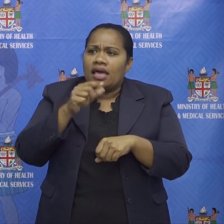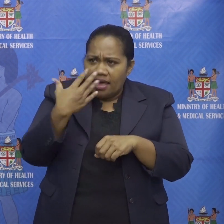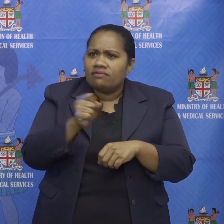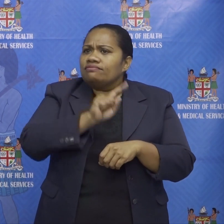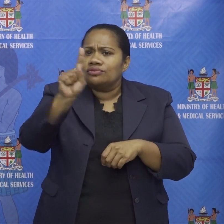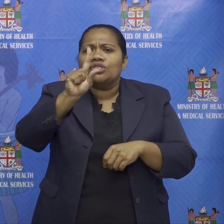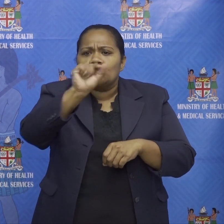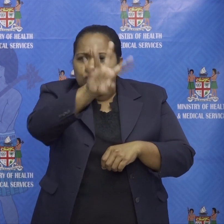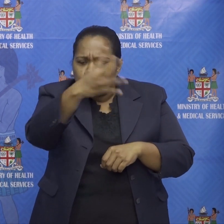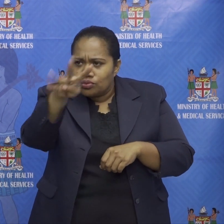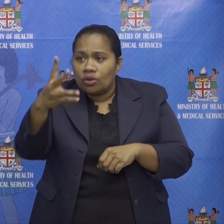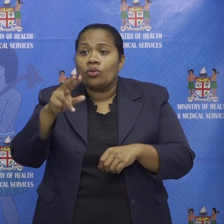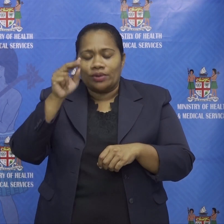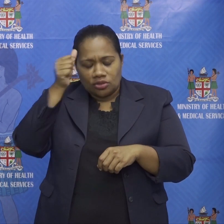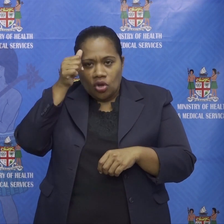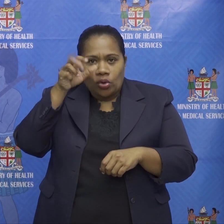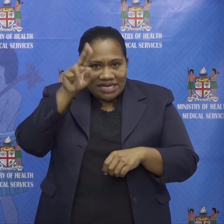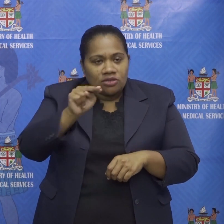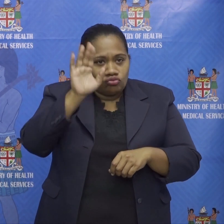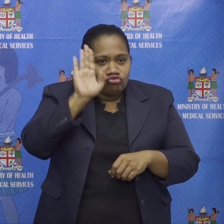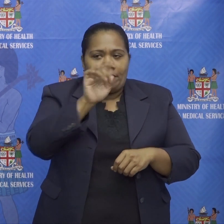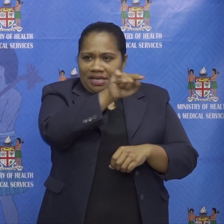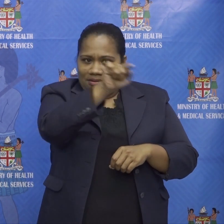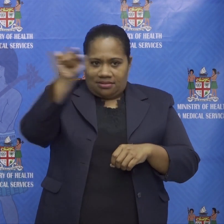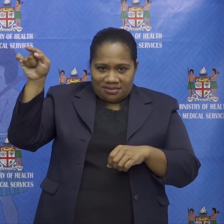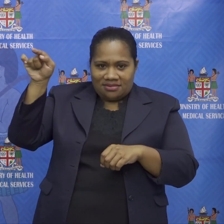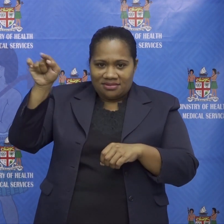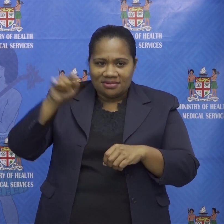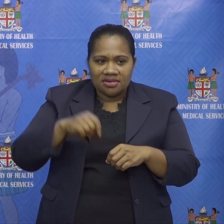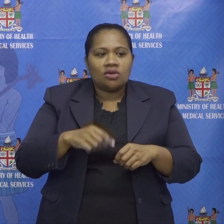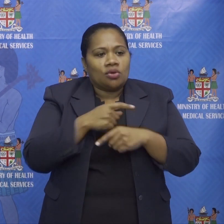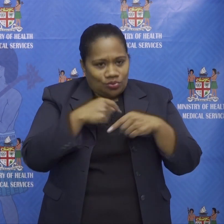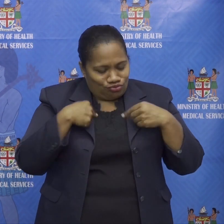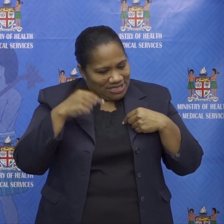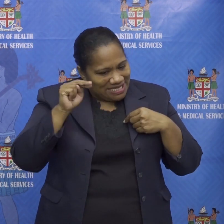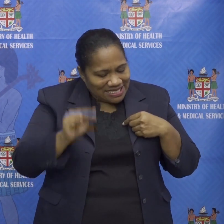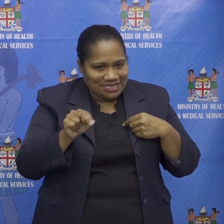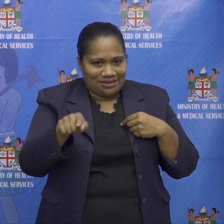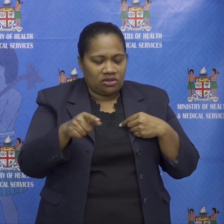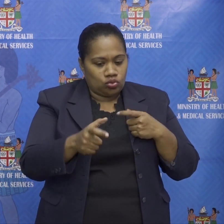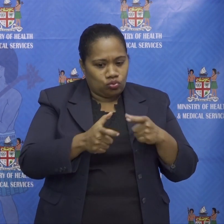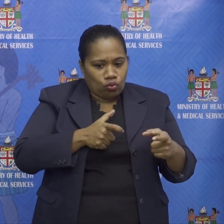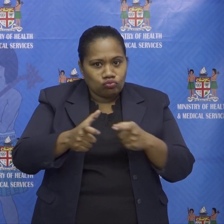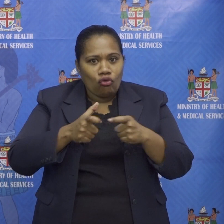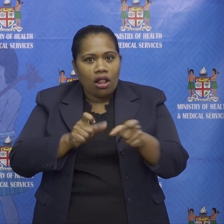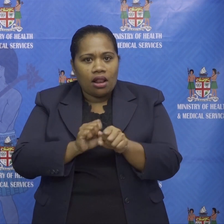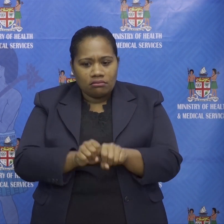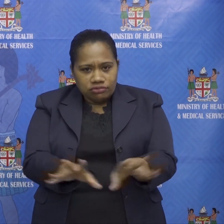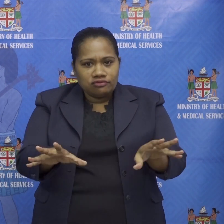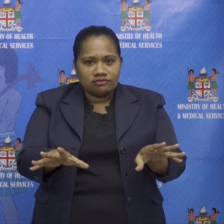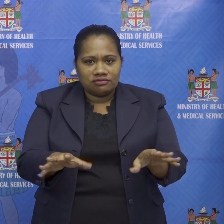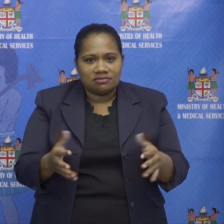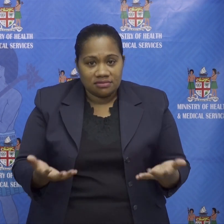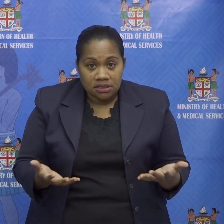know we need to stop it out there we need these public health and social measures to work otherwise as dr fong mentioned